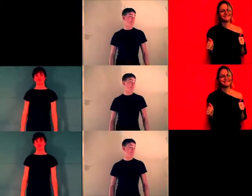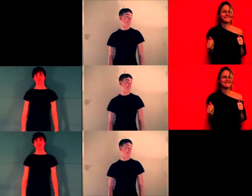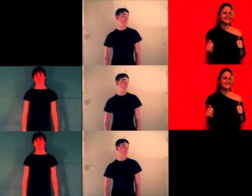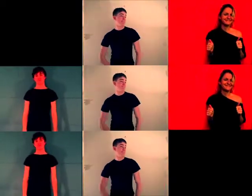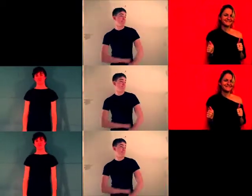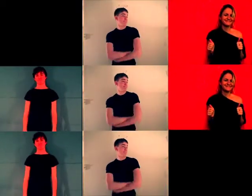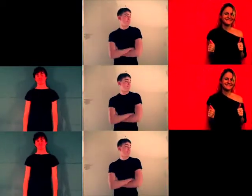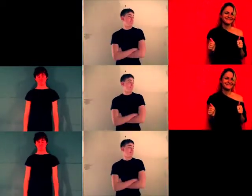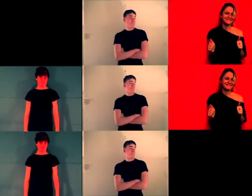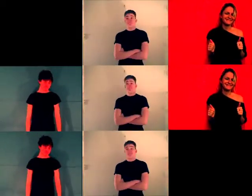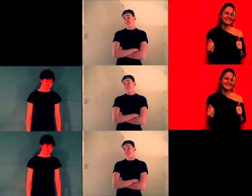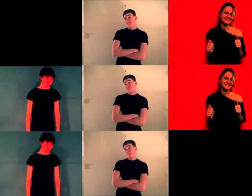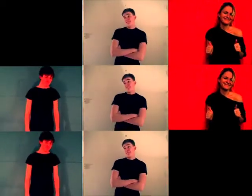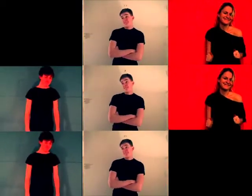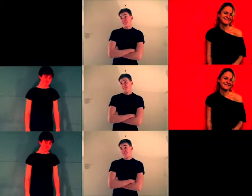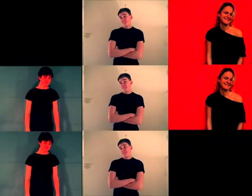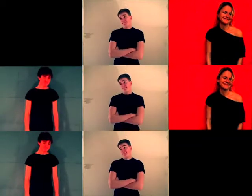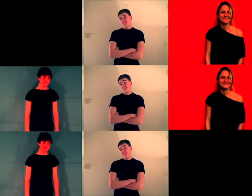okay.